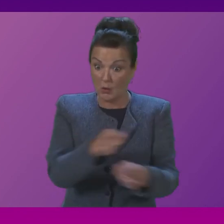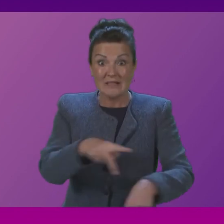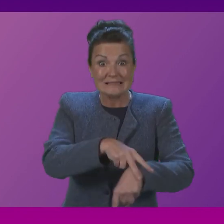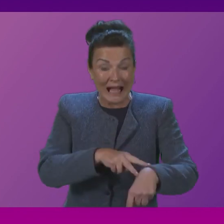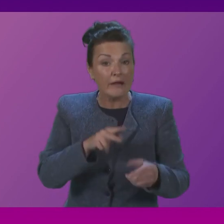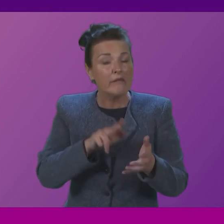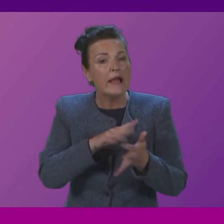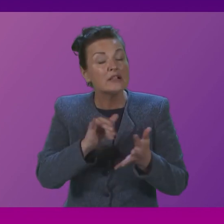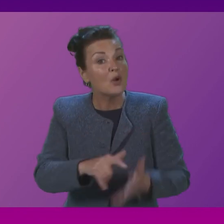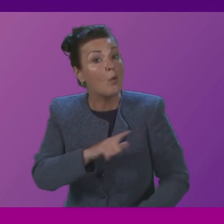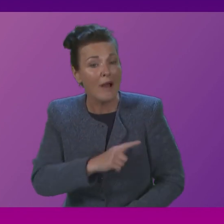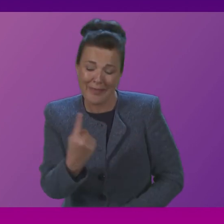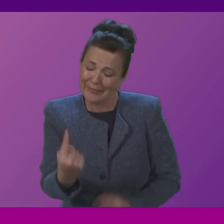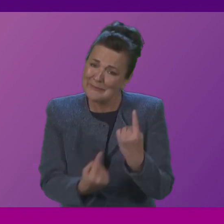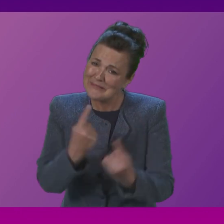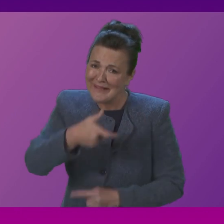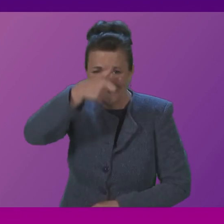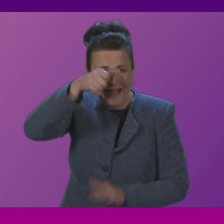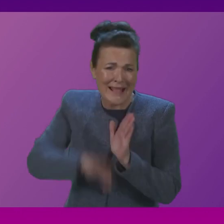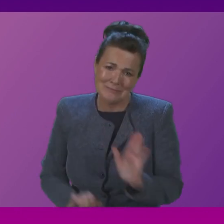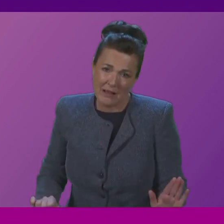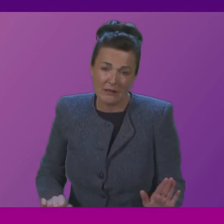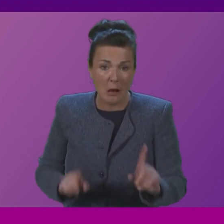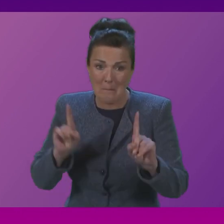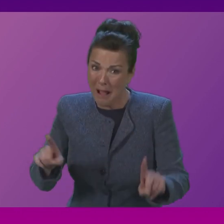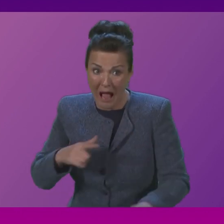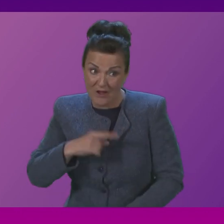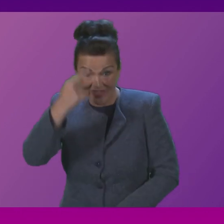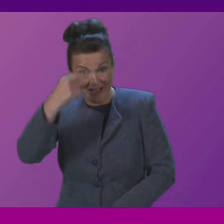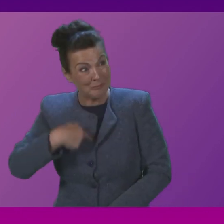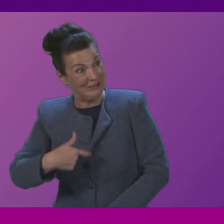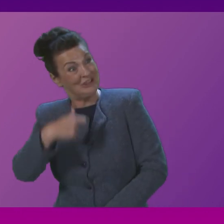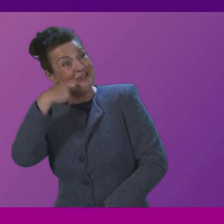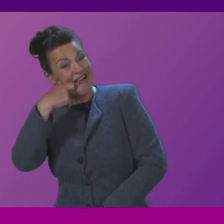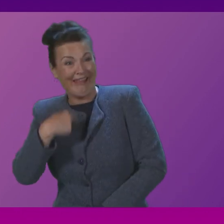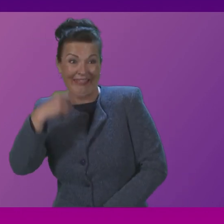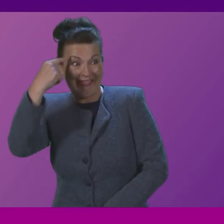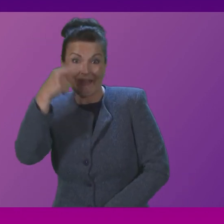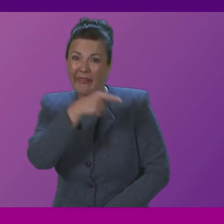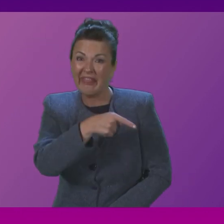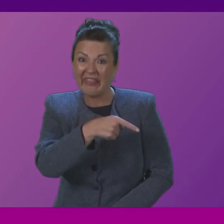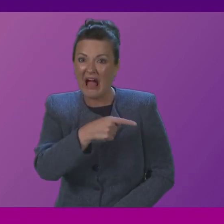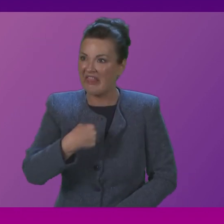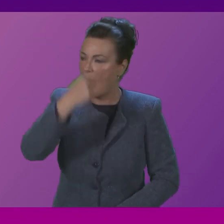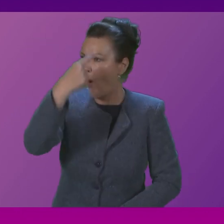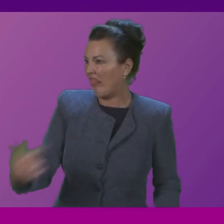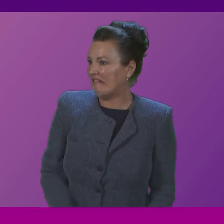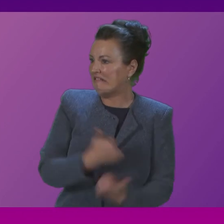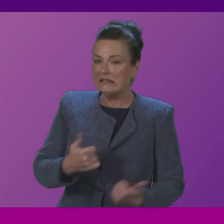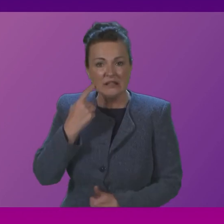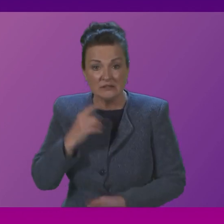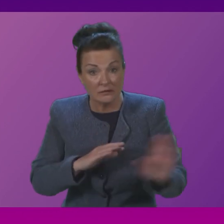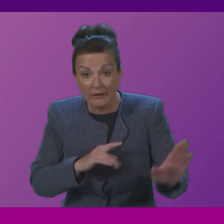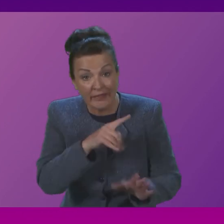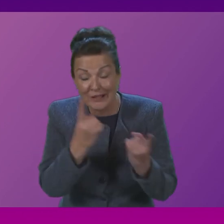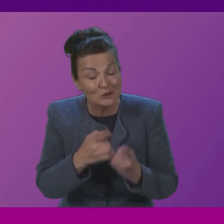on the situation. But I will not insult their intelligence by pretending that these issues are easy to resolve. We will